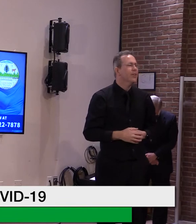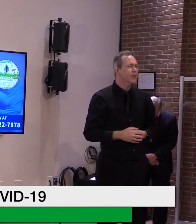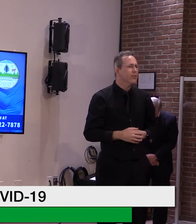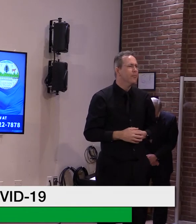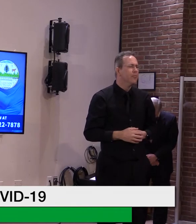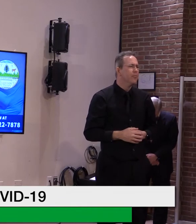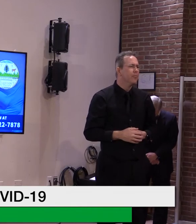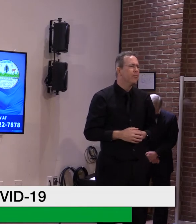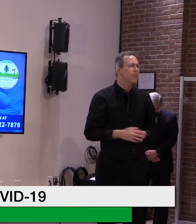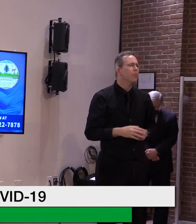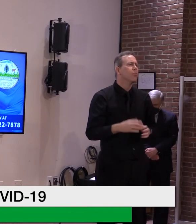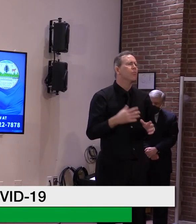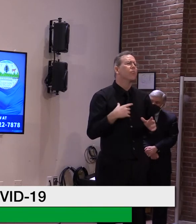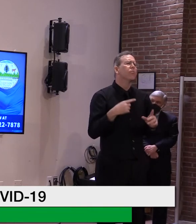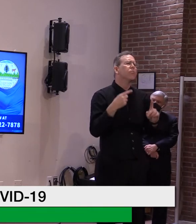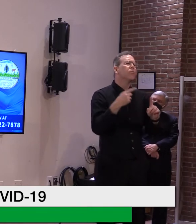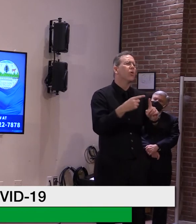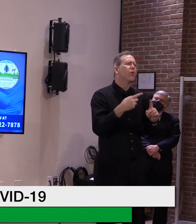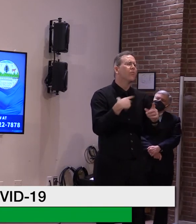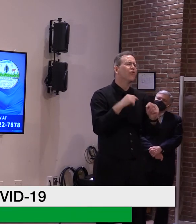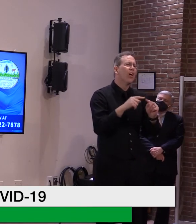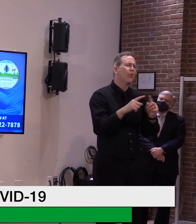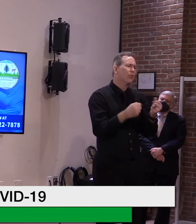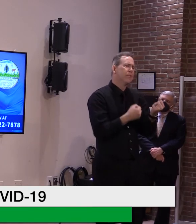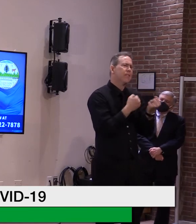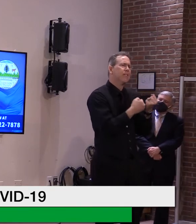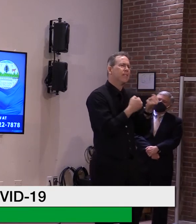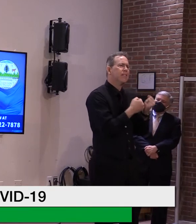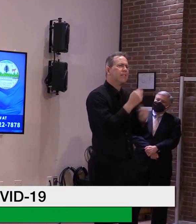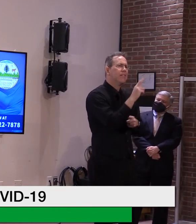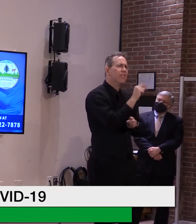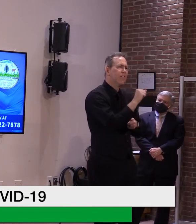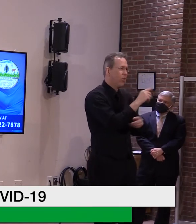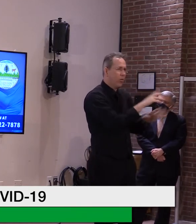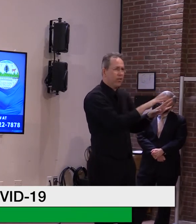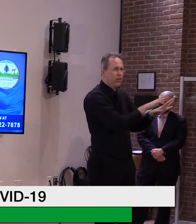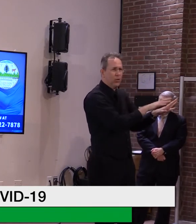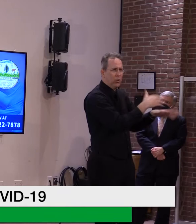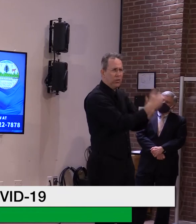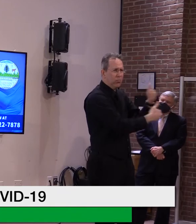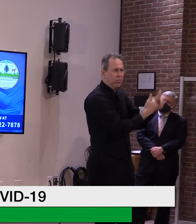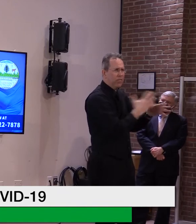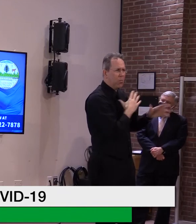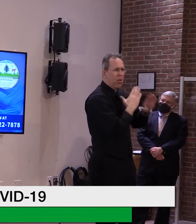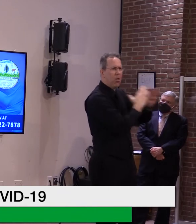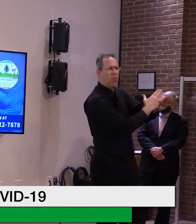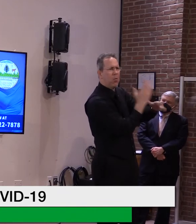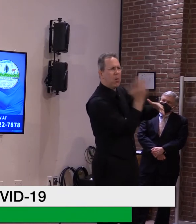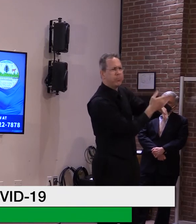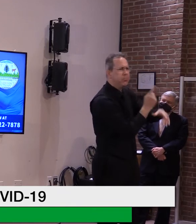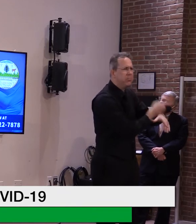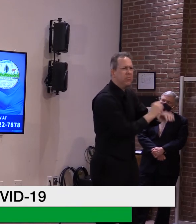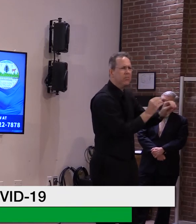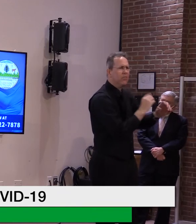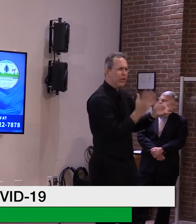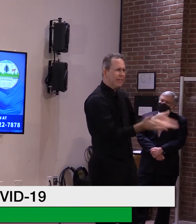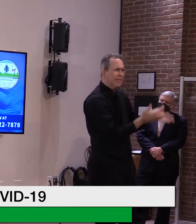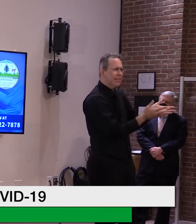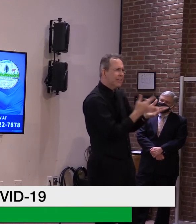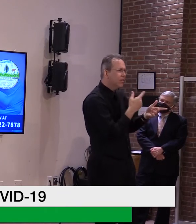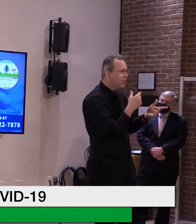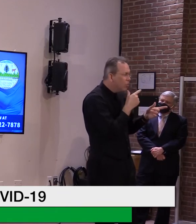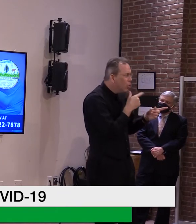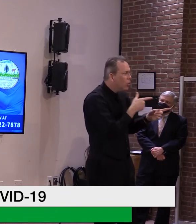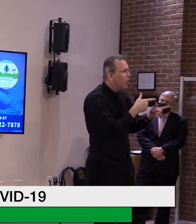to help the VA and make sure that they fulfill their mission of vaccinating those who, uh, served and protected us,